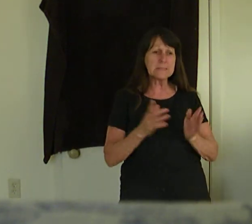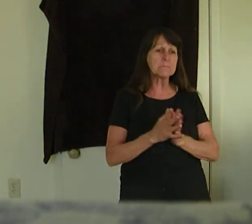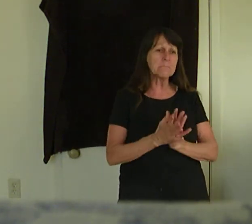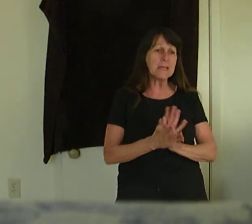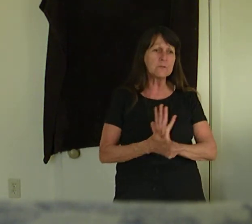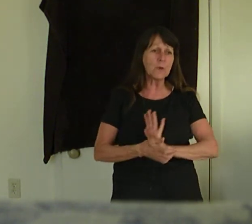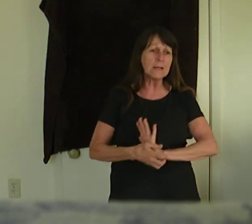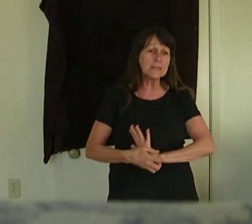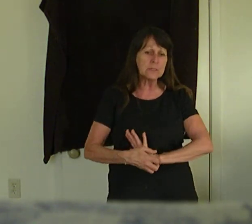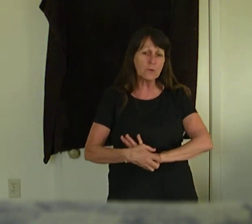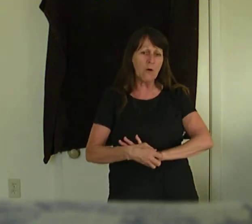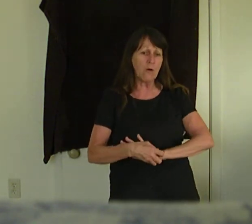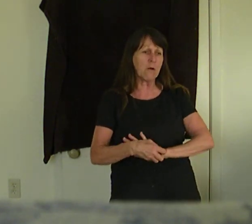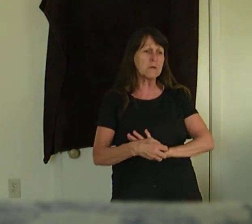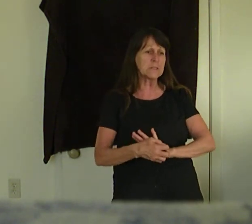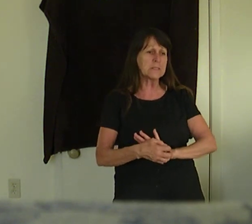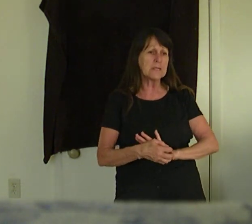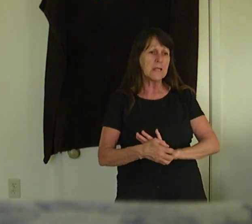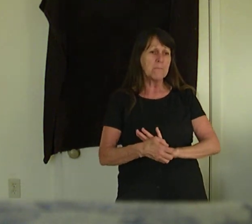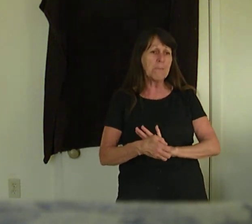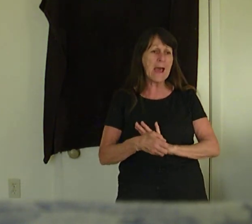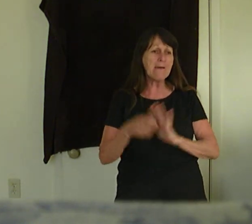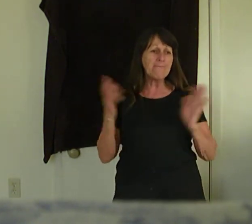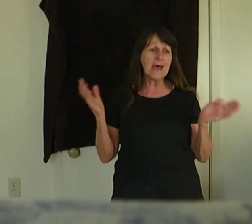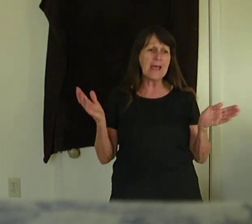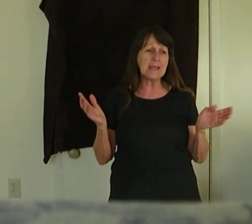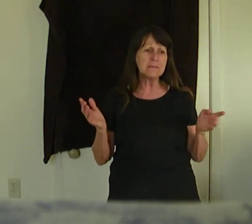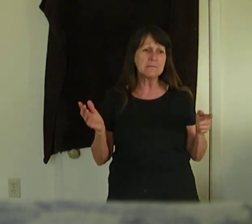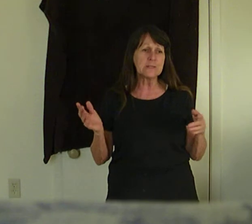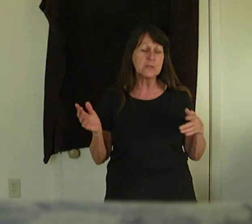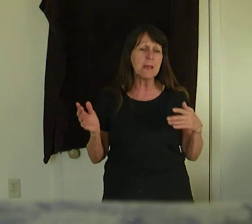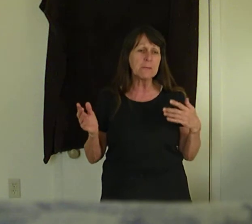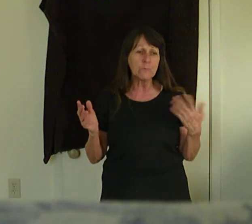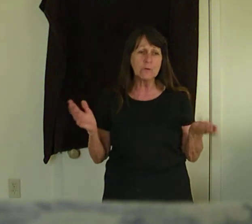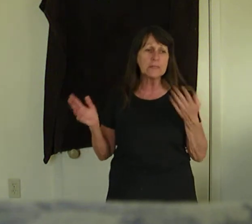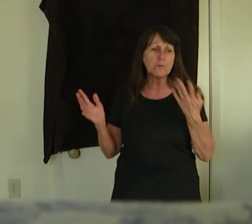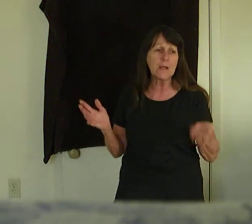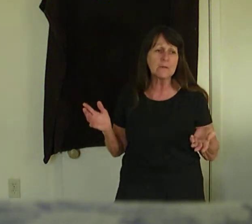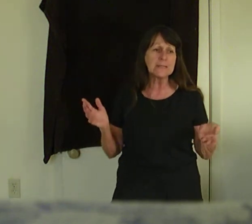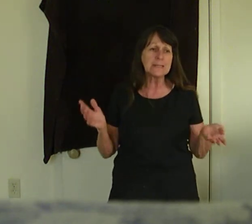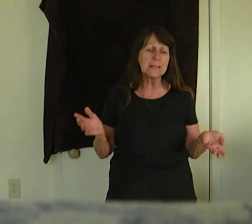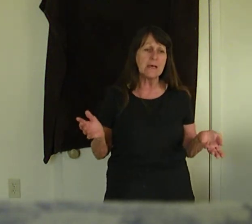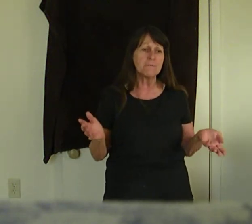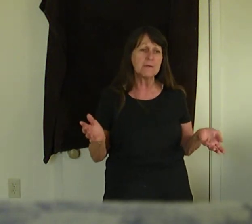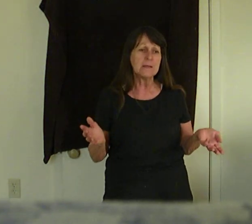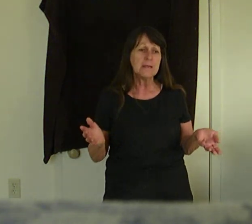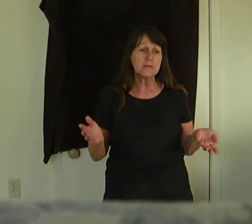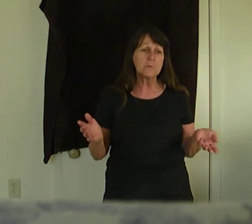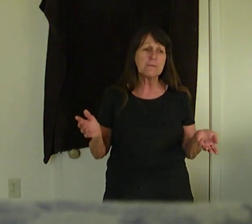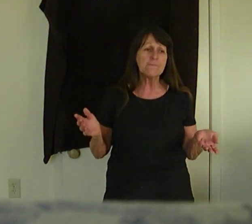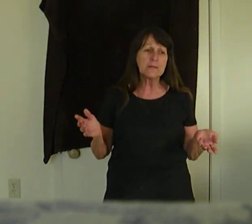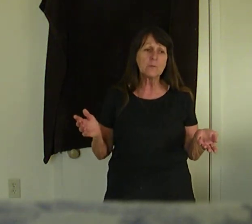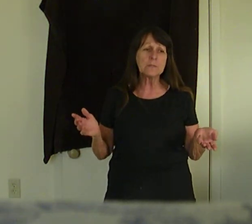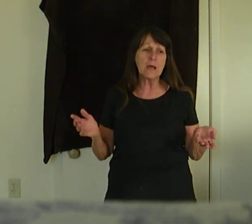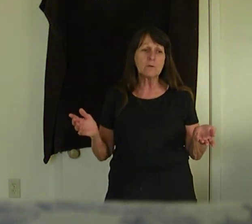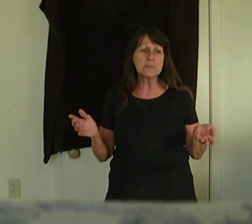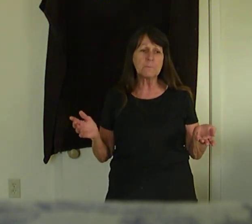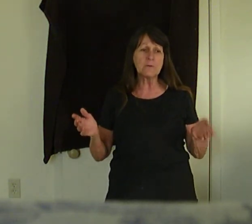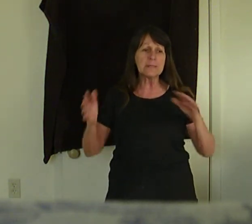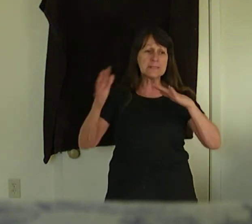may dwell in your hearts by faith that you may be rooted and grounded in love. To be filled with the Holy Spirit is